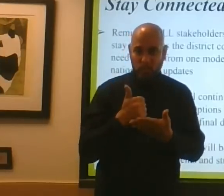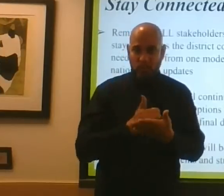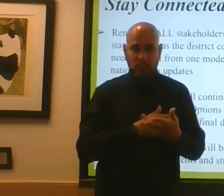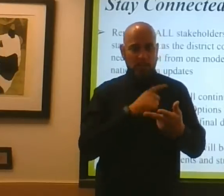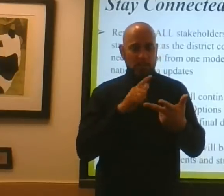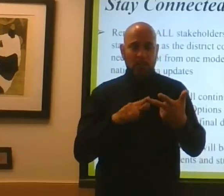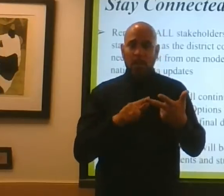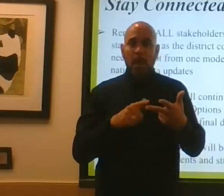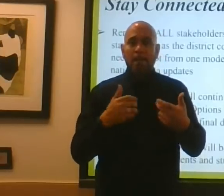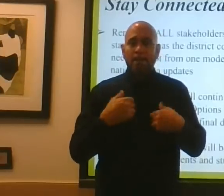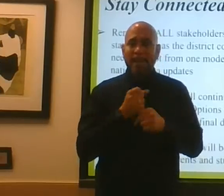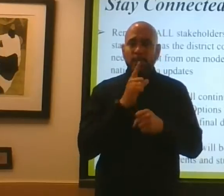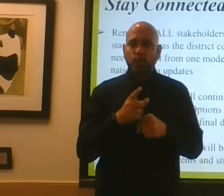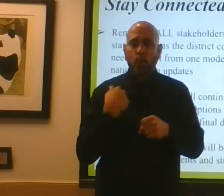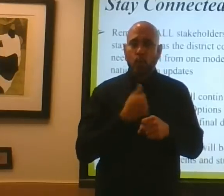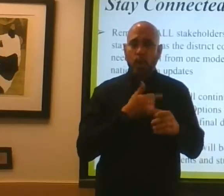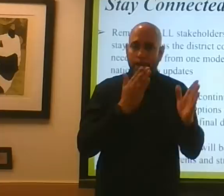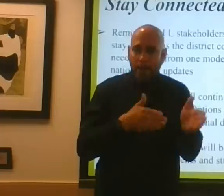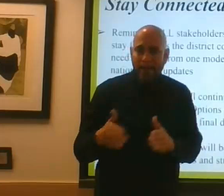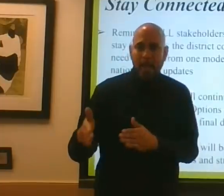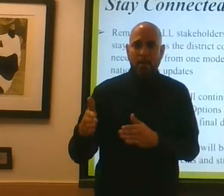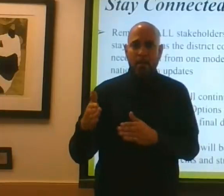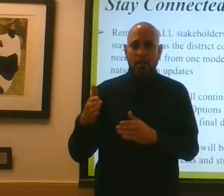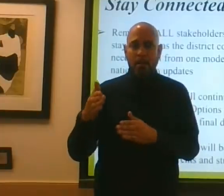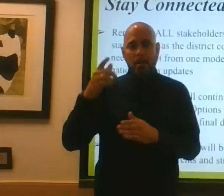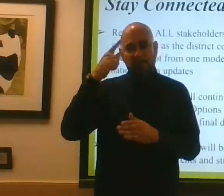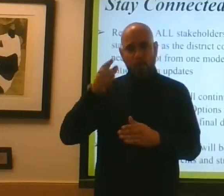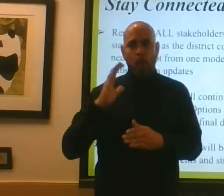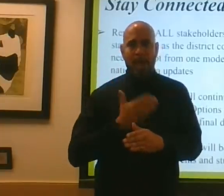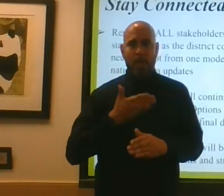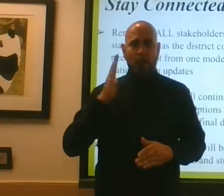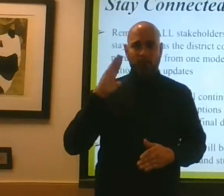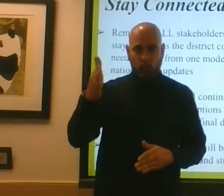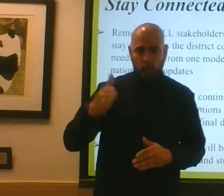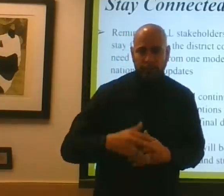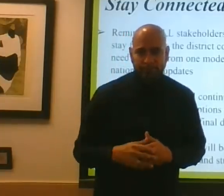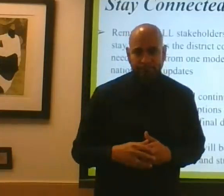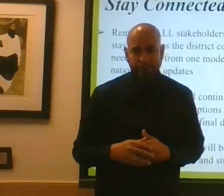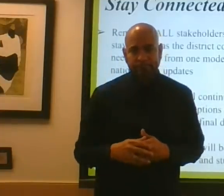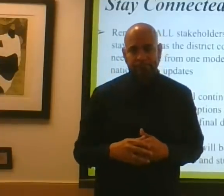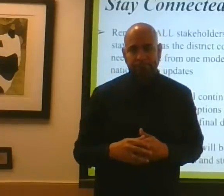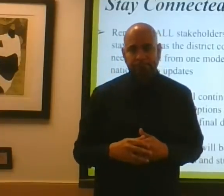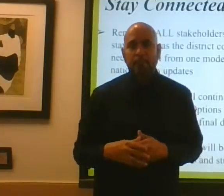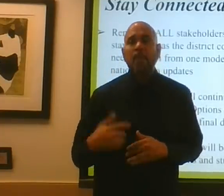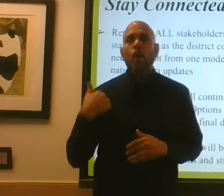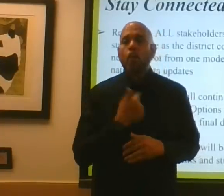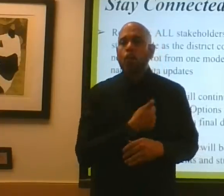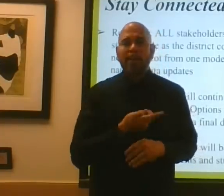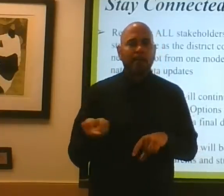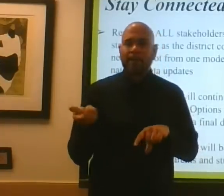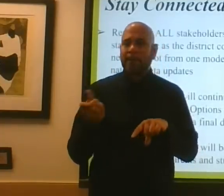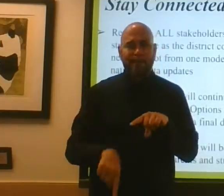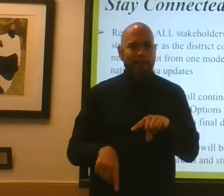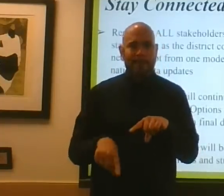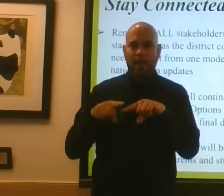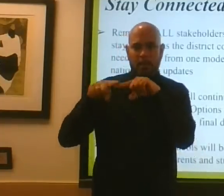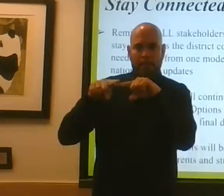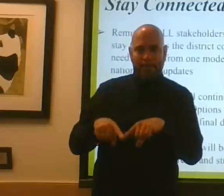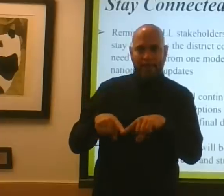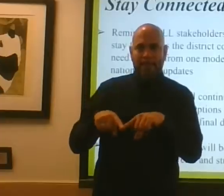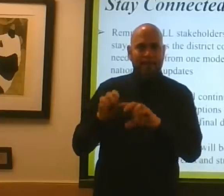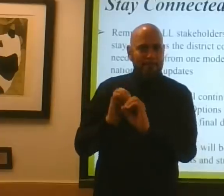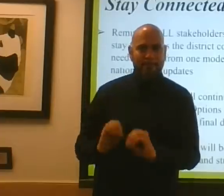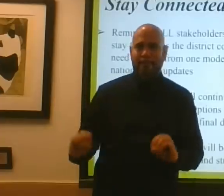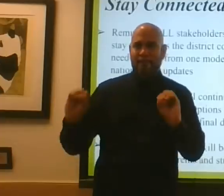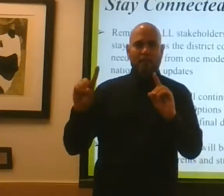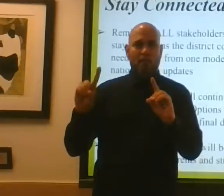we are preparing for our future. We cannot count on no